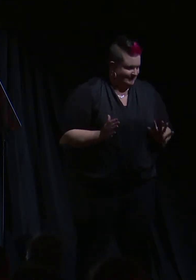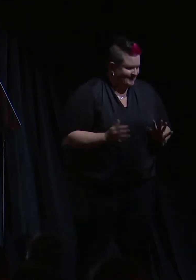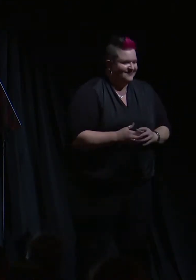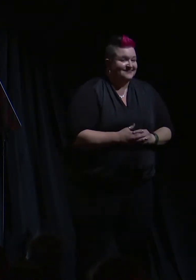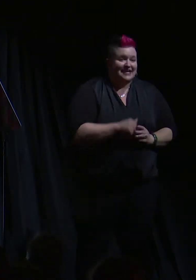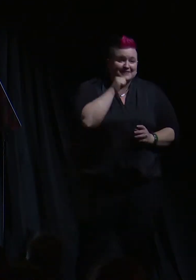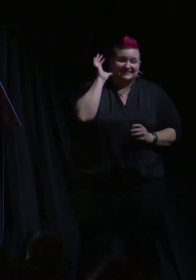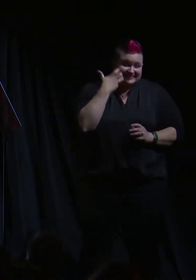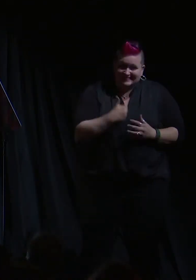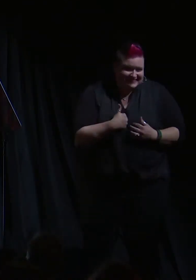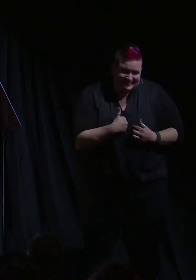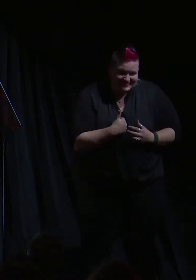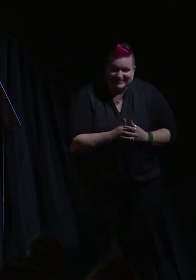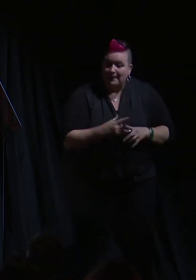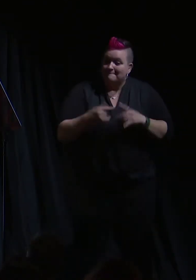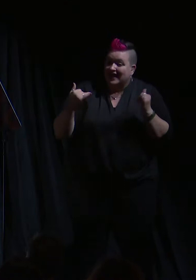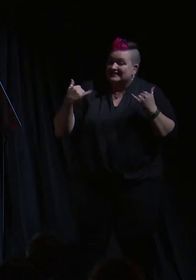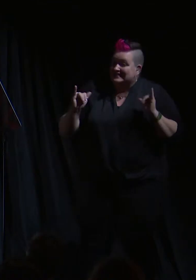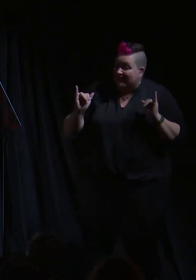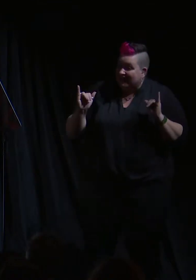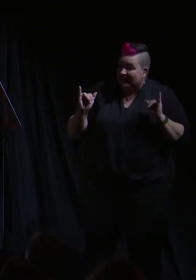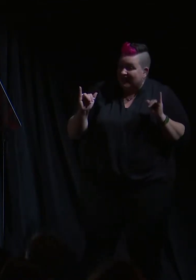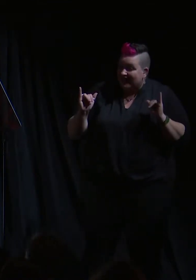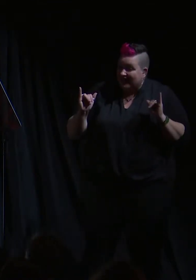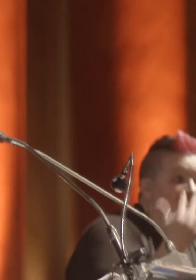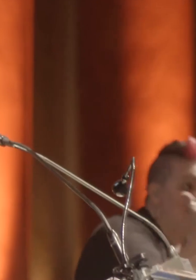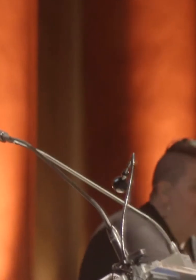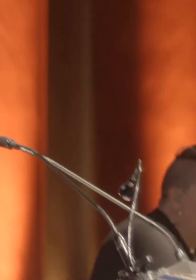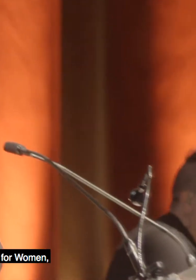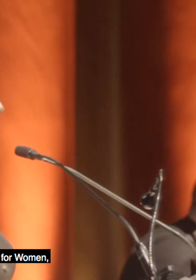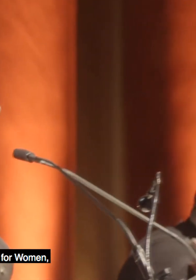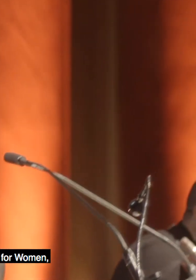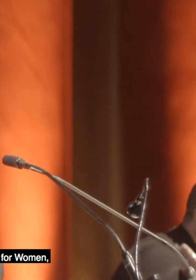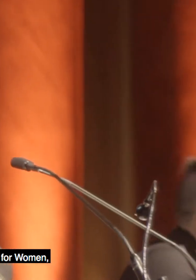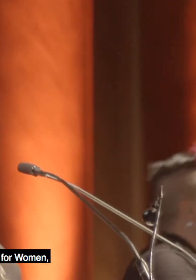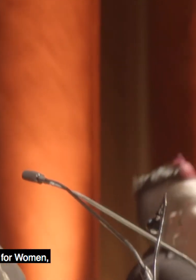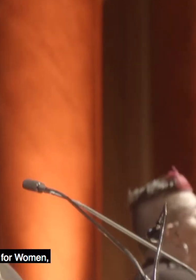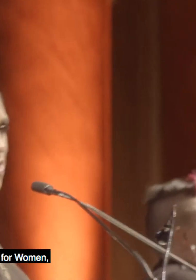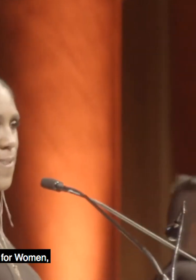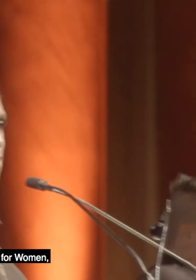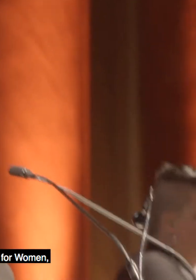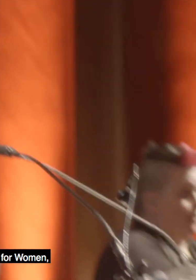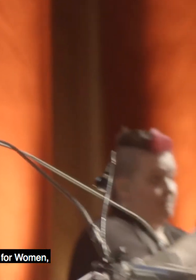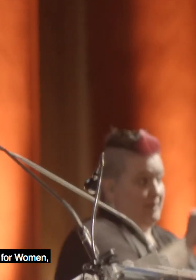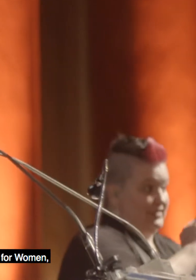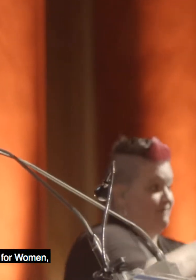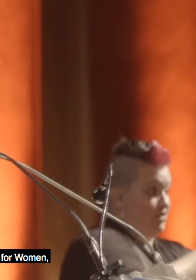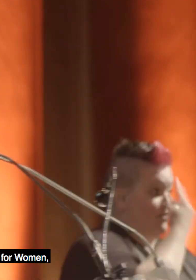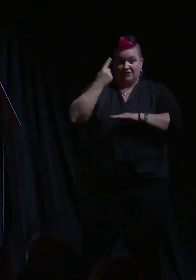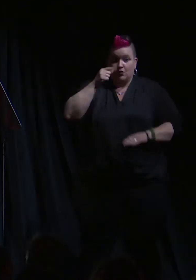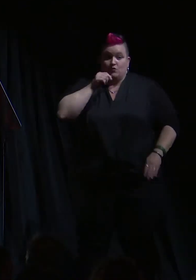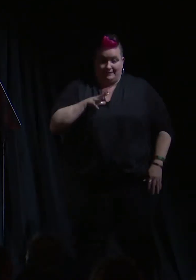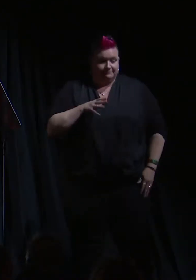I do not. And yet, five years ago, when I started at the Ms. Foundation for